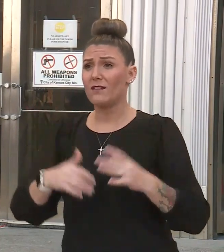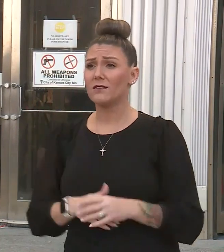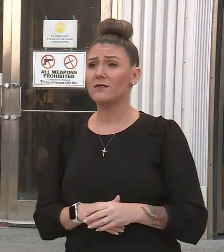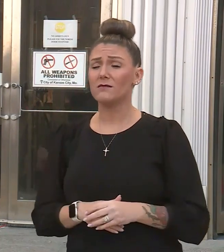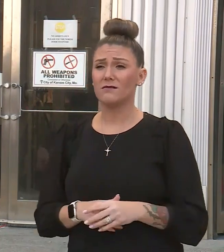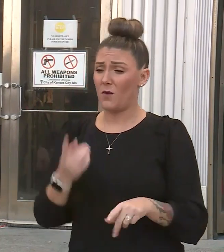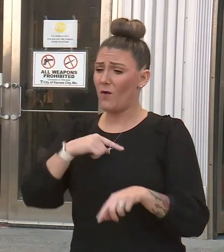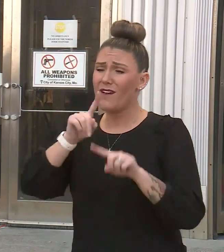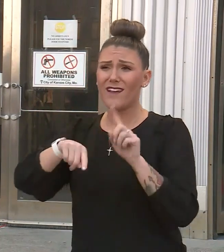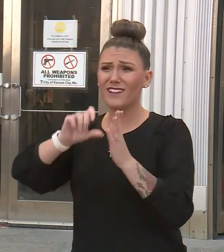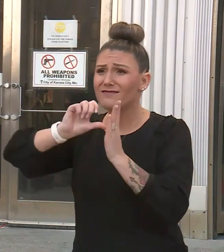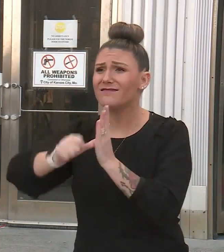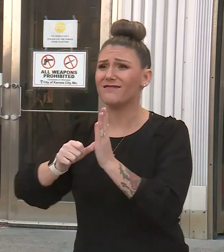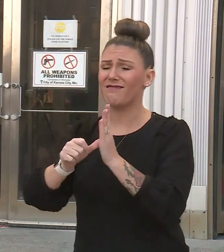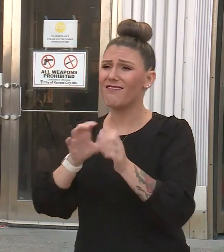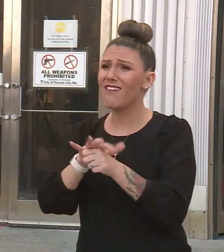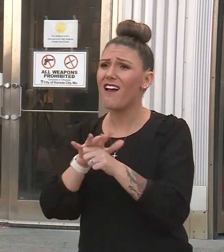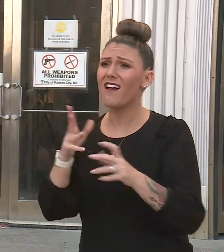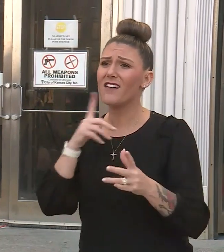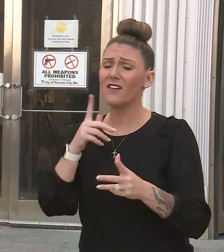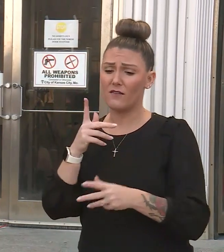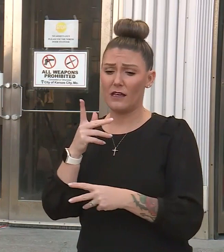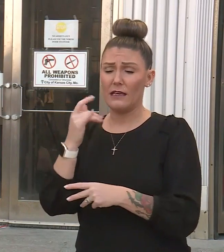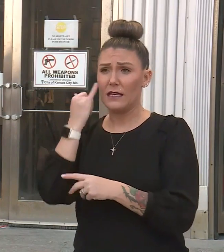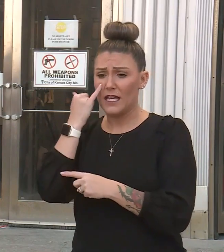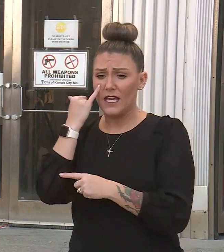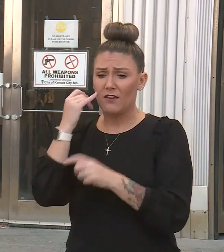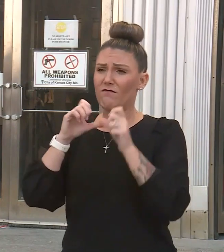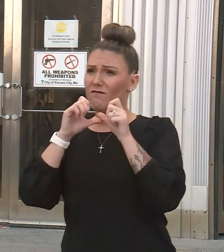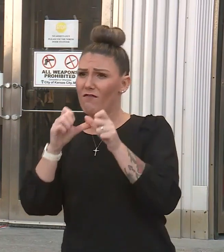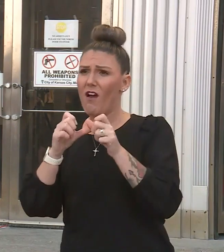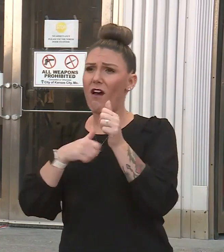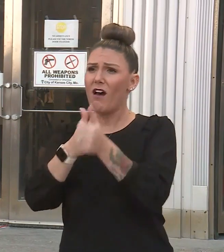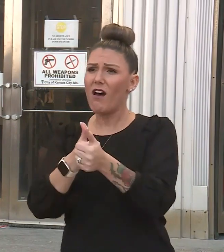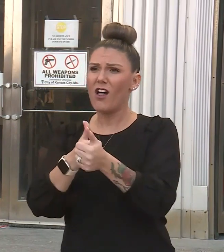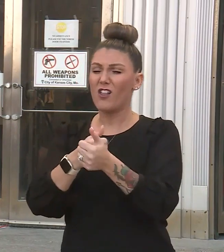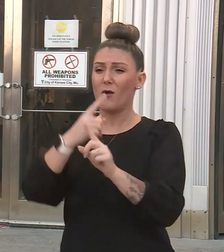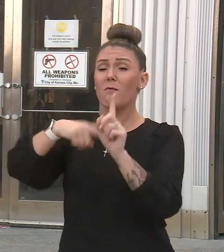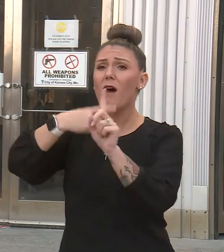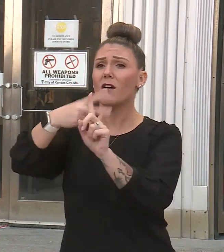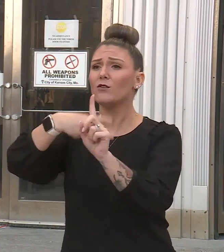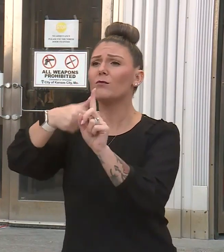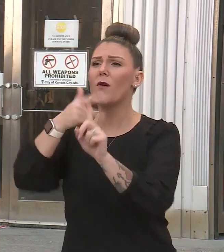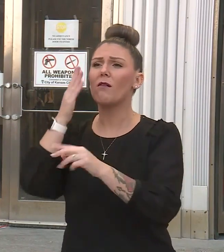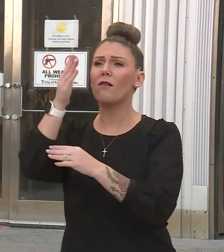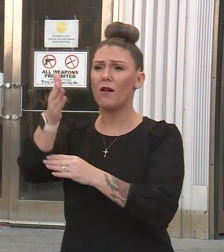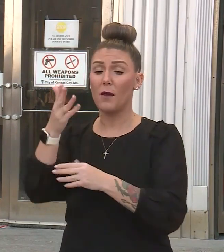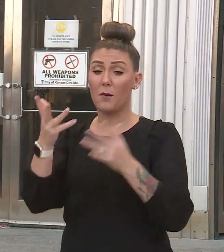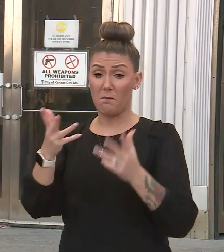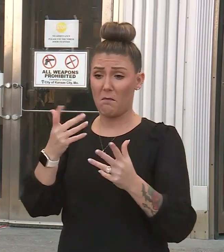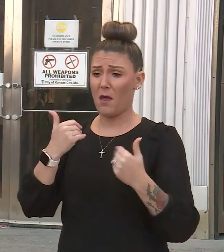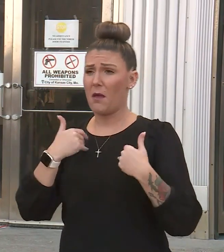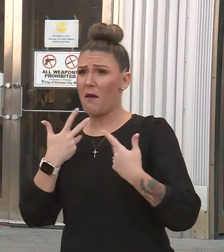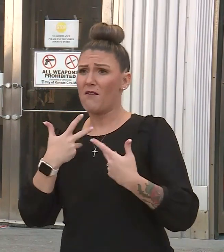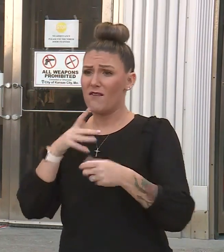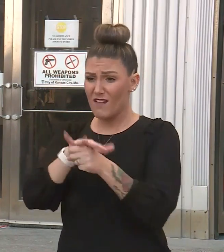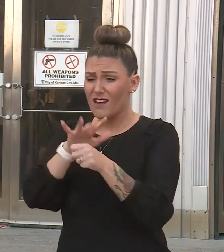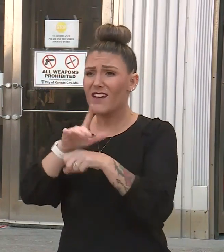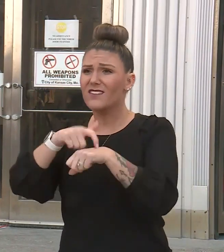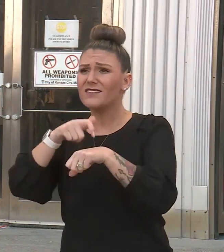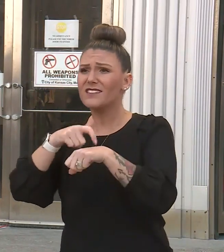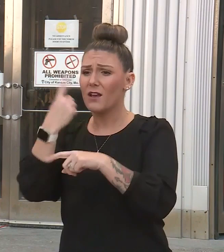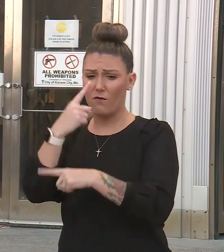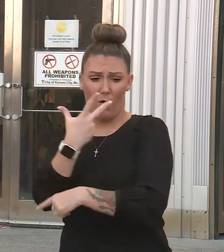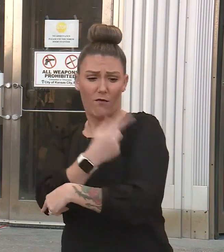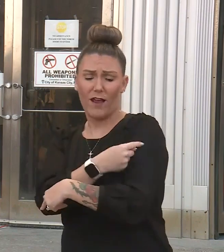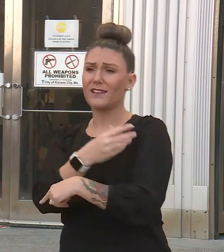We can't say that enough, and if we do this over the next several months, that may buy us the time necessary to get to the point where we have a vaccine, to get to